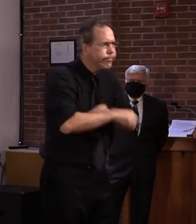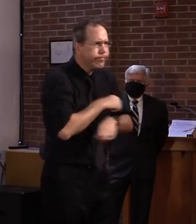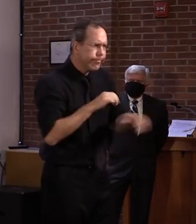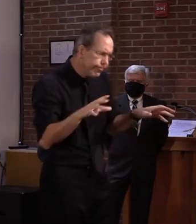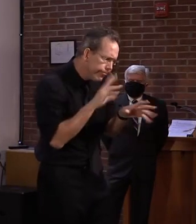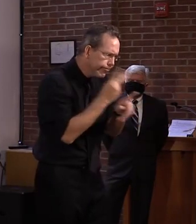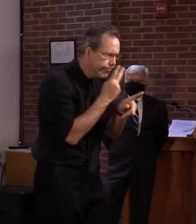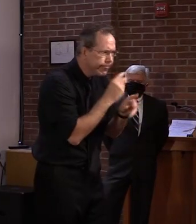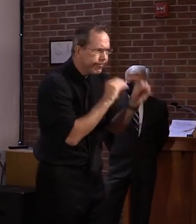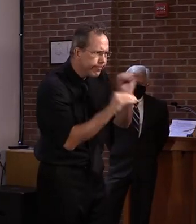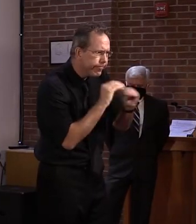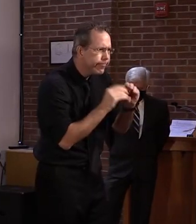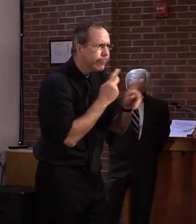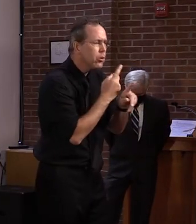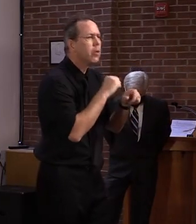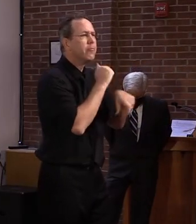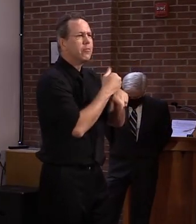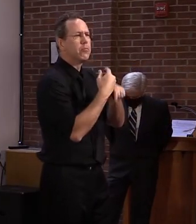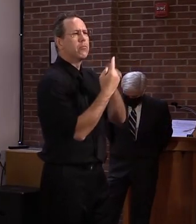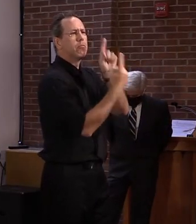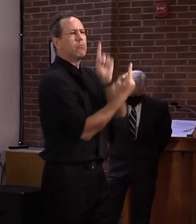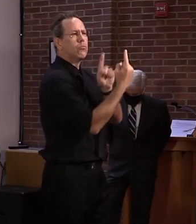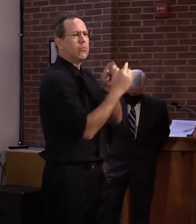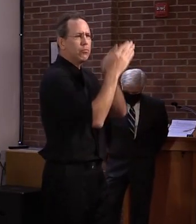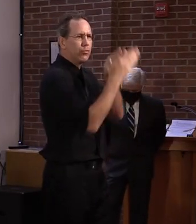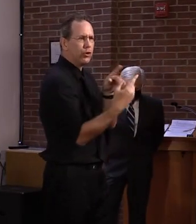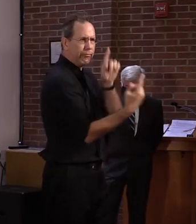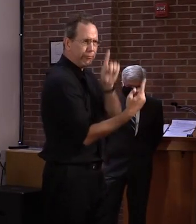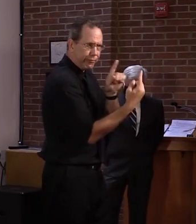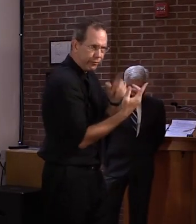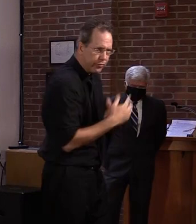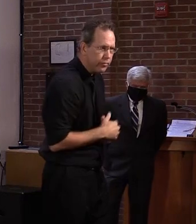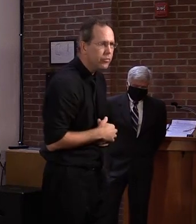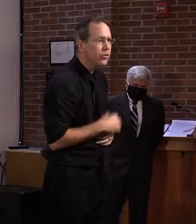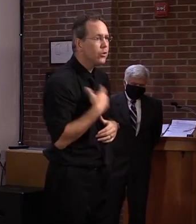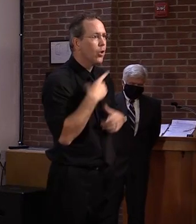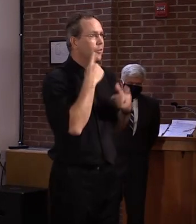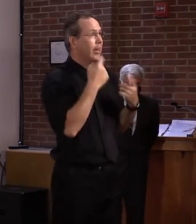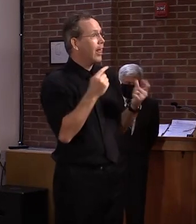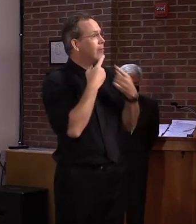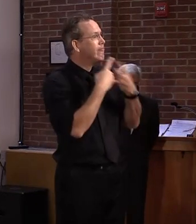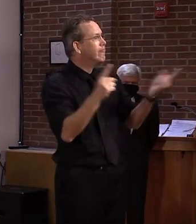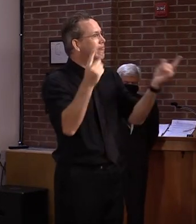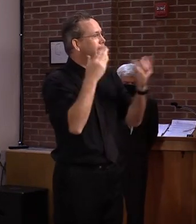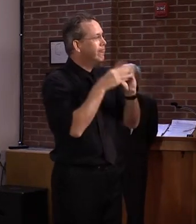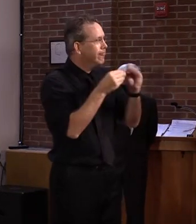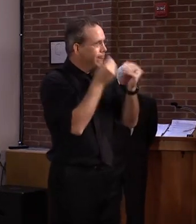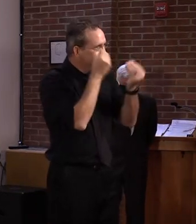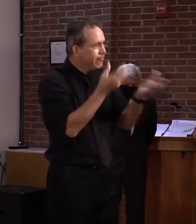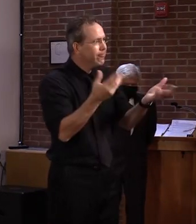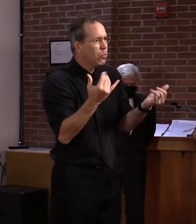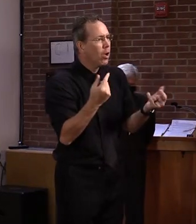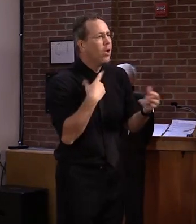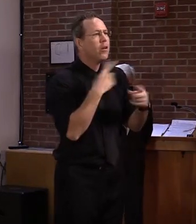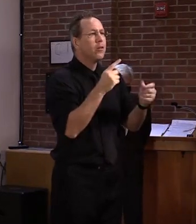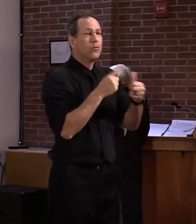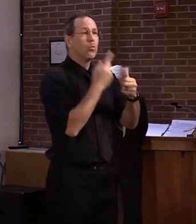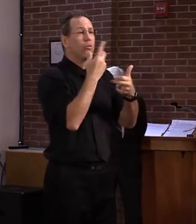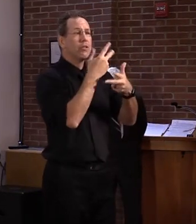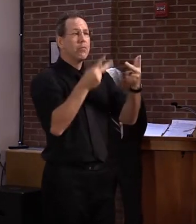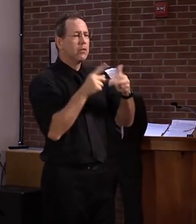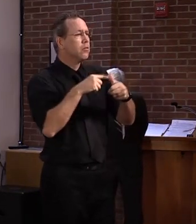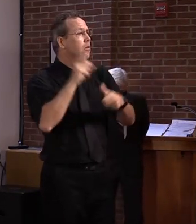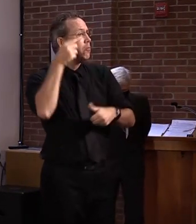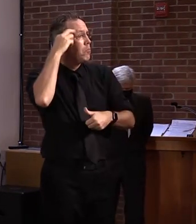-person transactions. Today, I am pleased to announce the reopening of the Montpelier, South Burlington, and Rutland